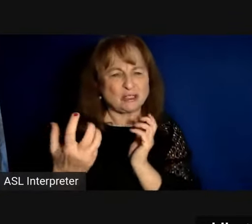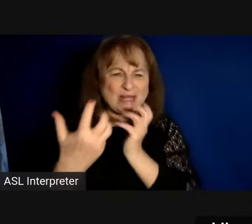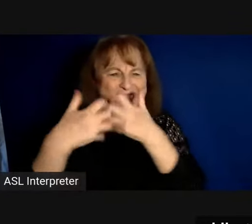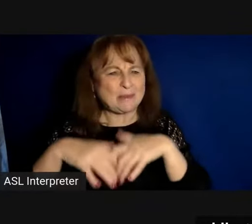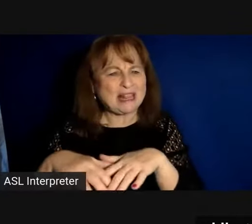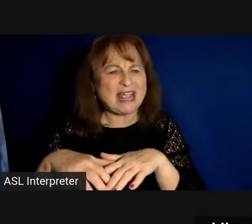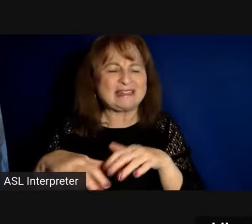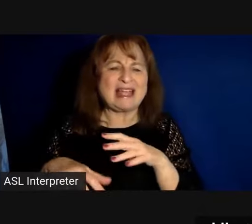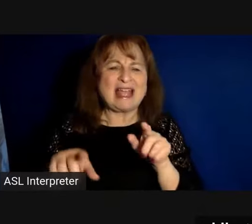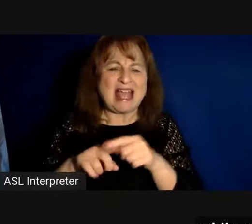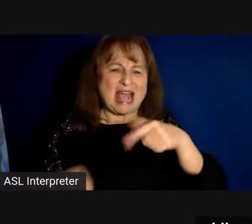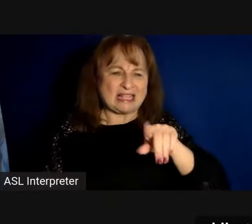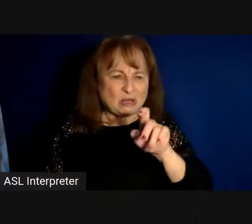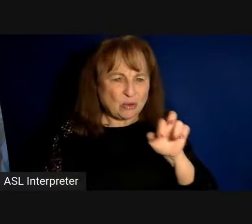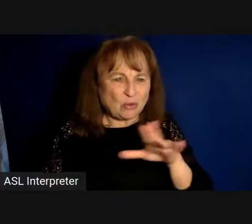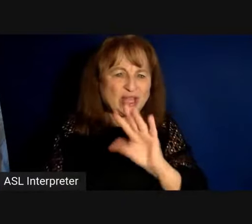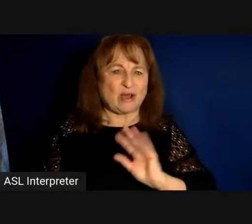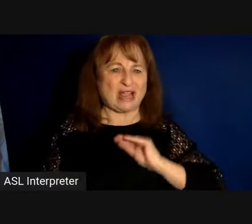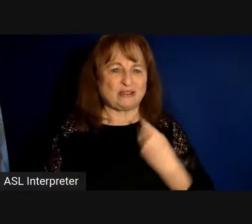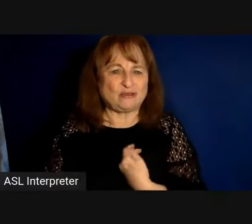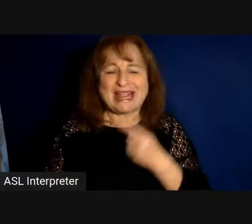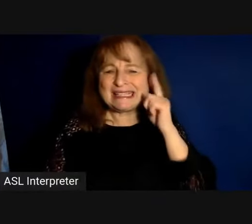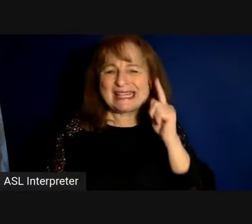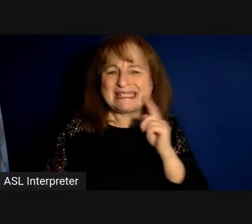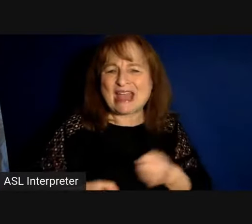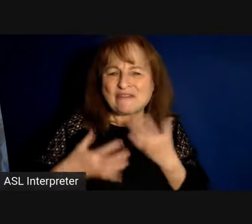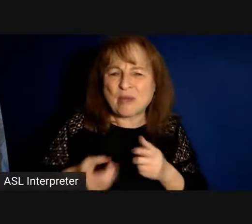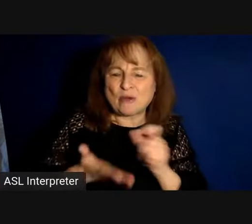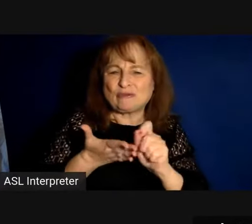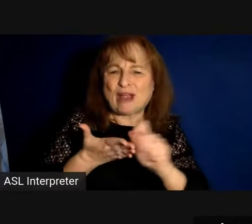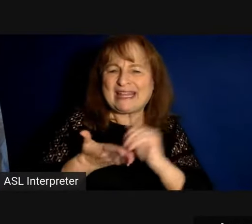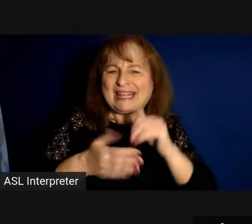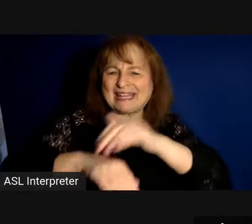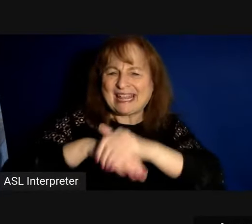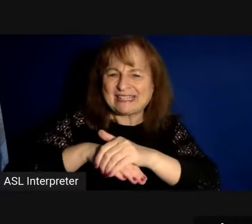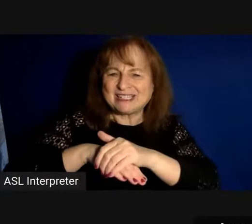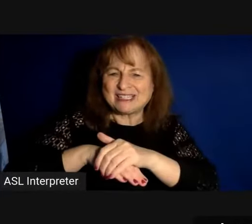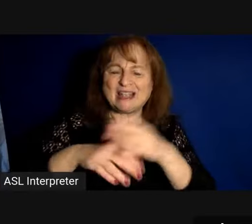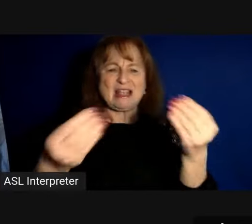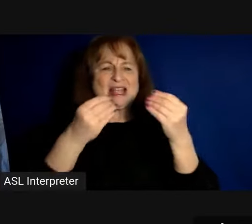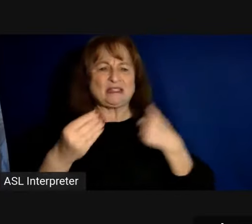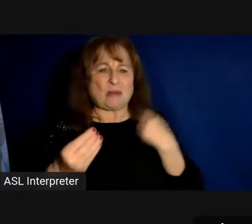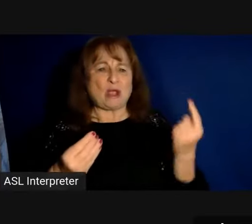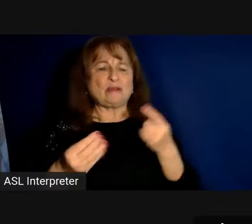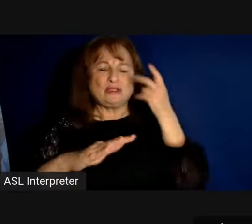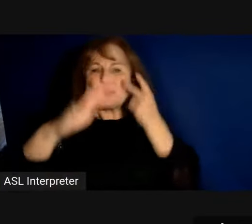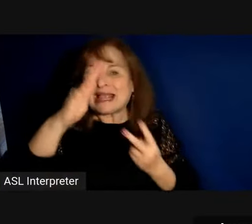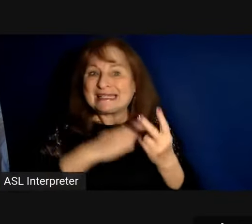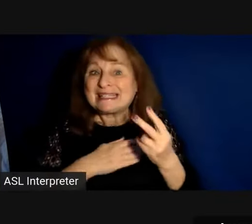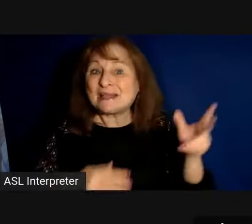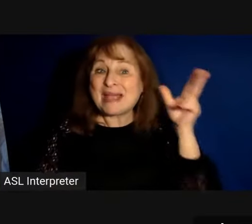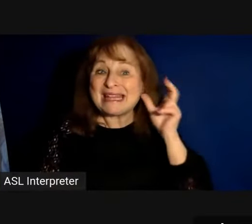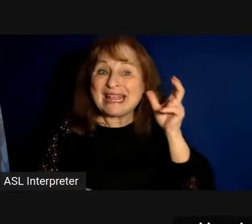as a queer and trans deaf poet writing in english i was taught only to anticipate hearing